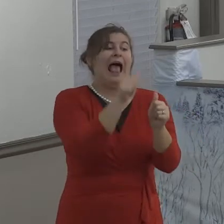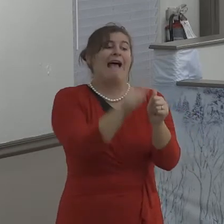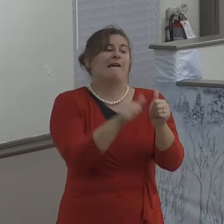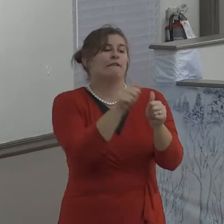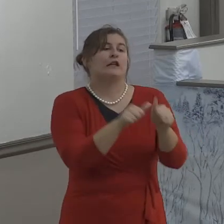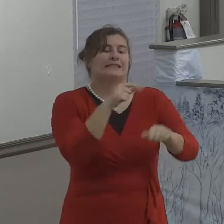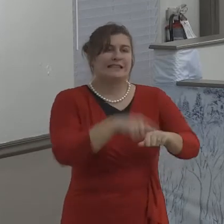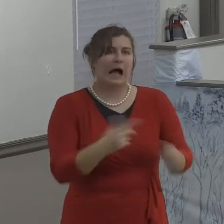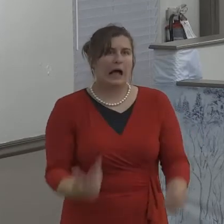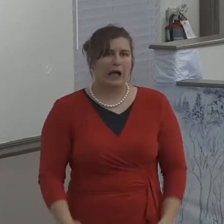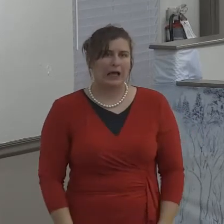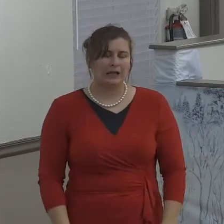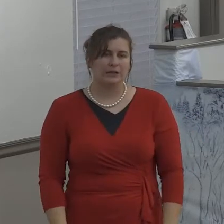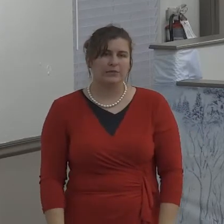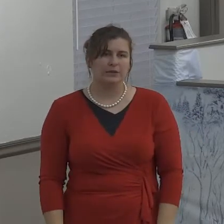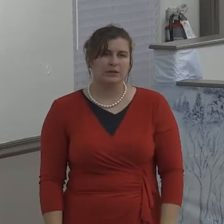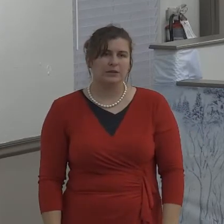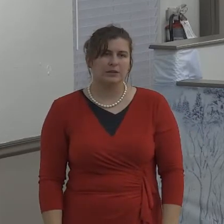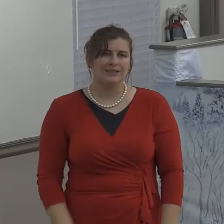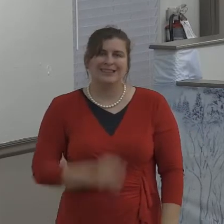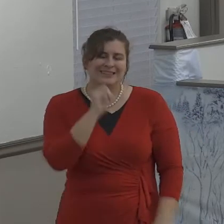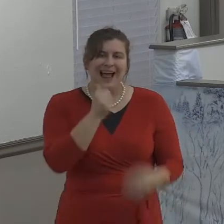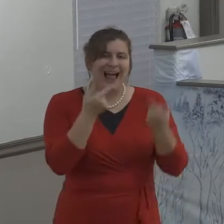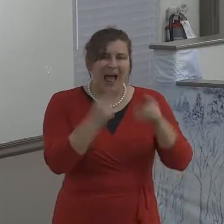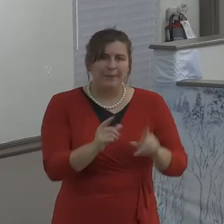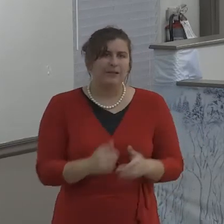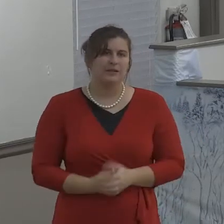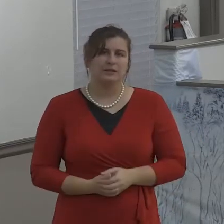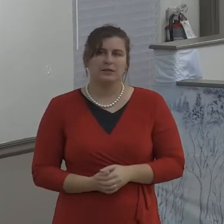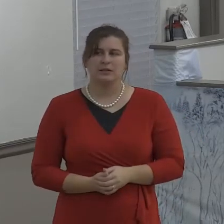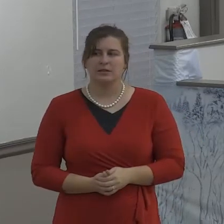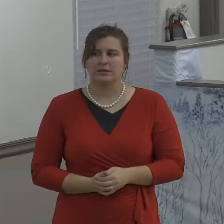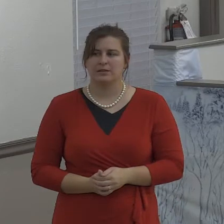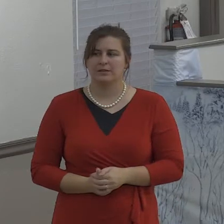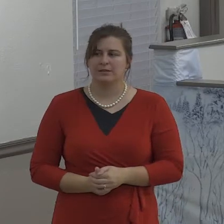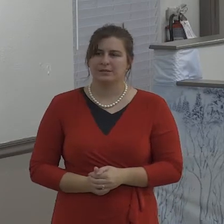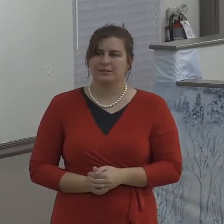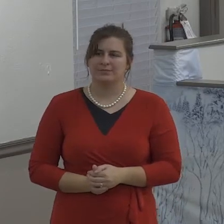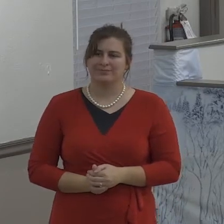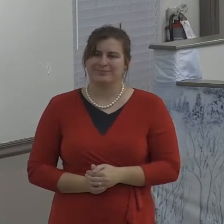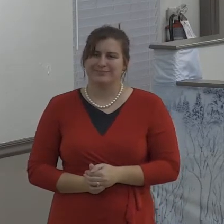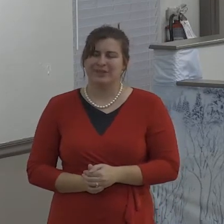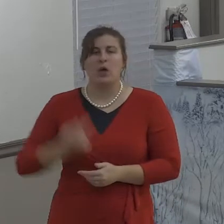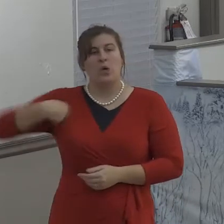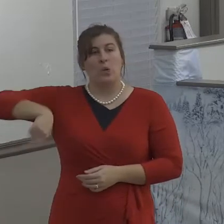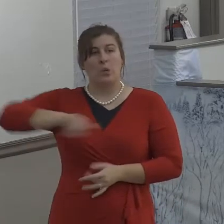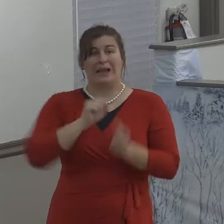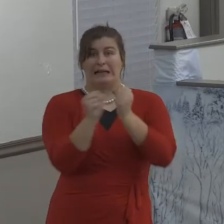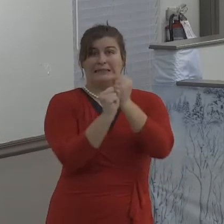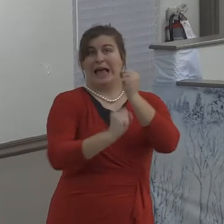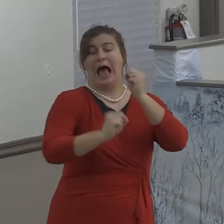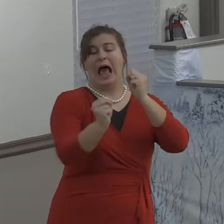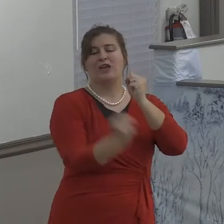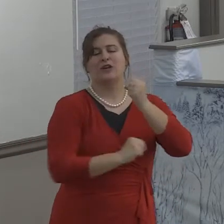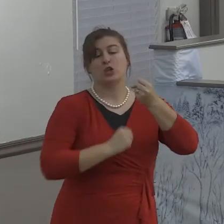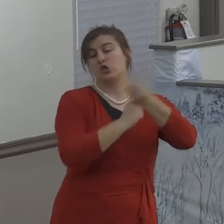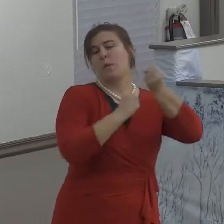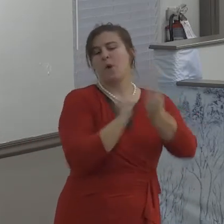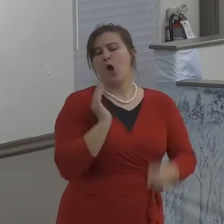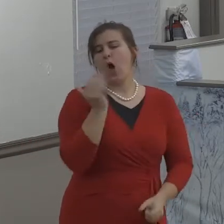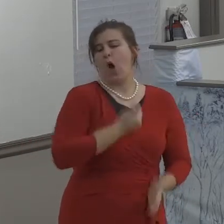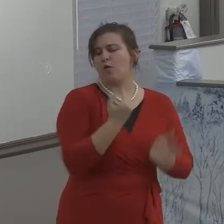does anything. Even if it's bad. They don't always be bad. You